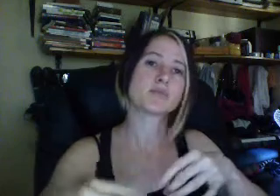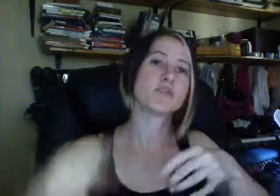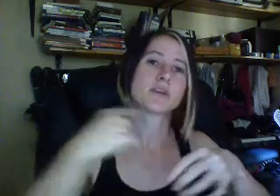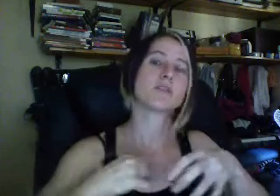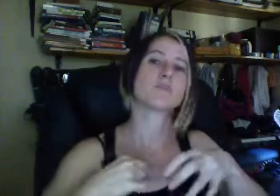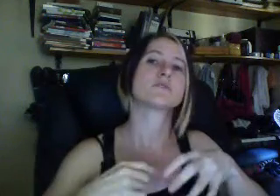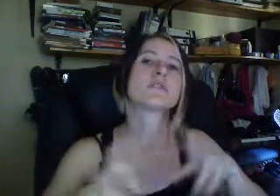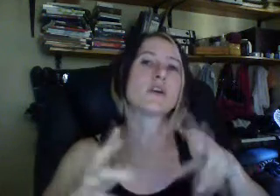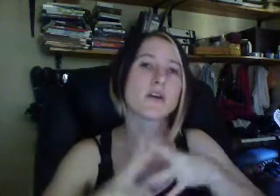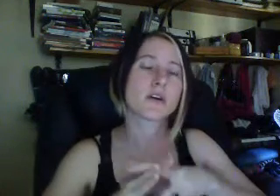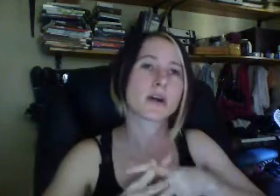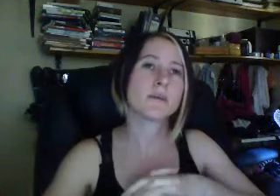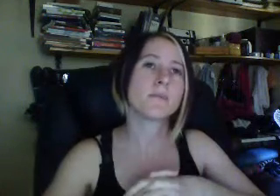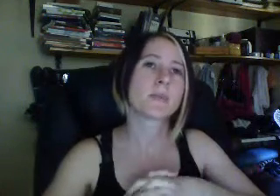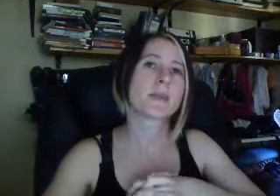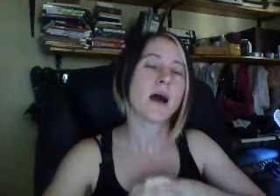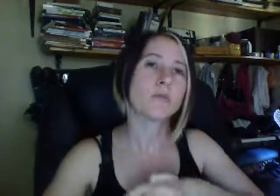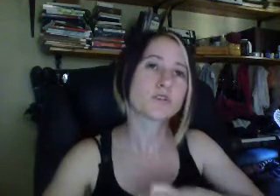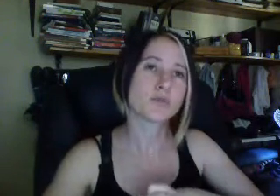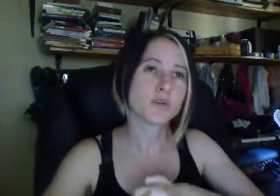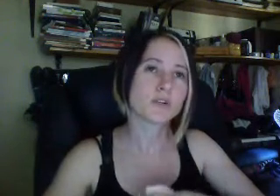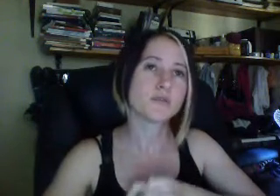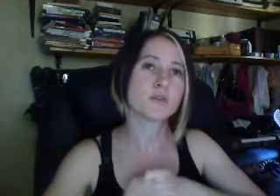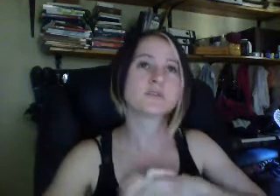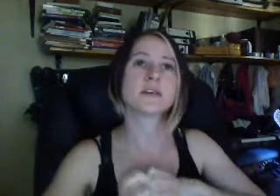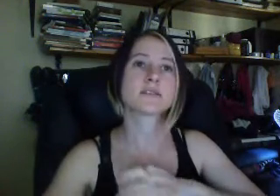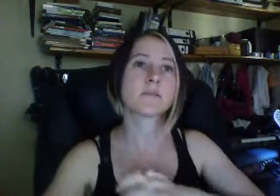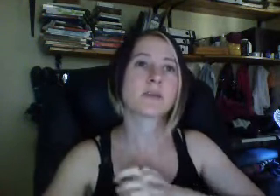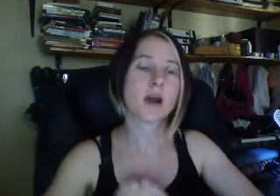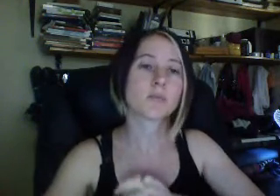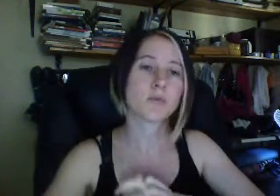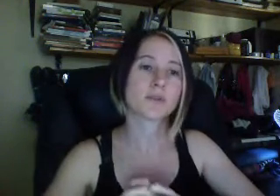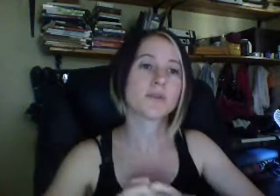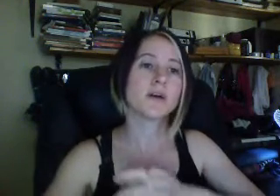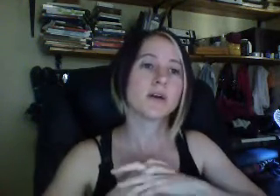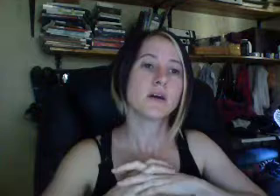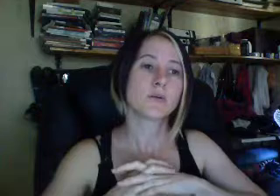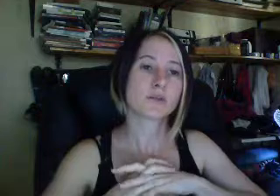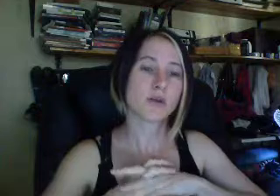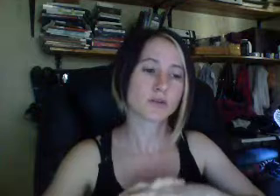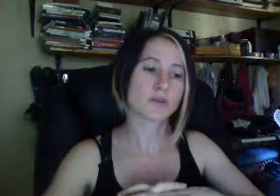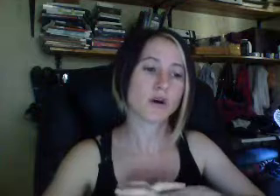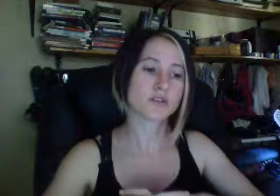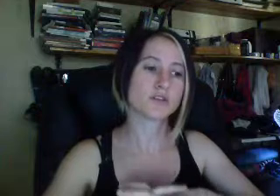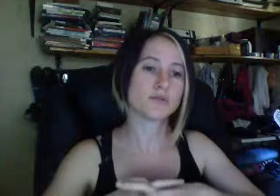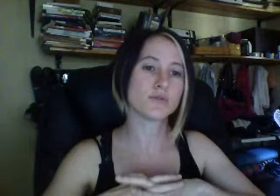turning inwards and going, okay, I watch pornography because there's something up with regards to